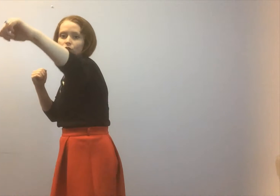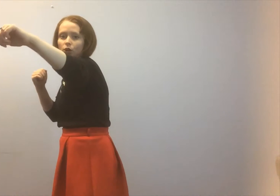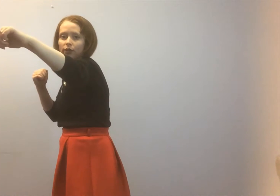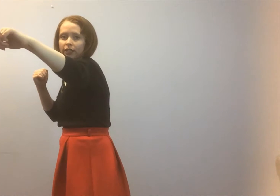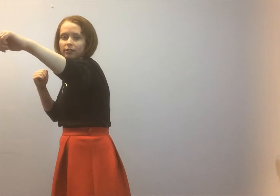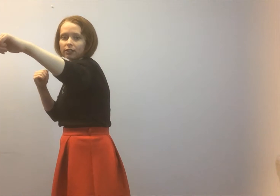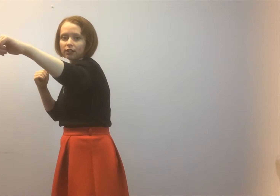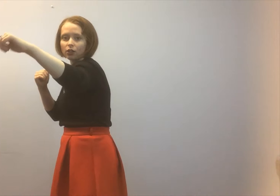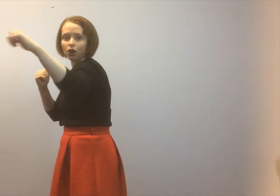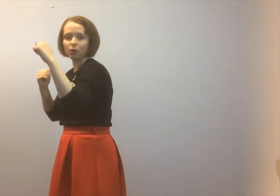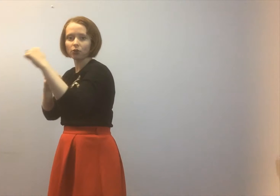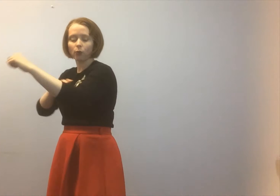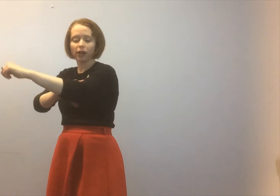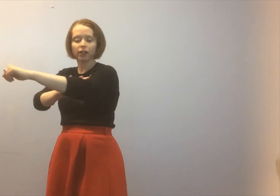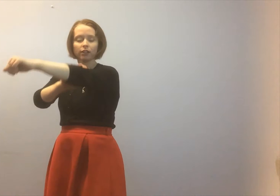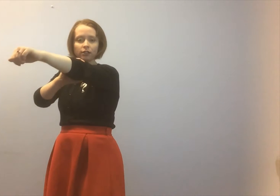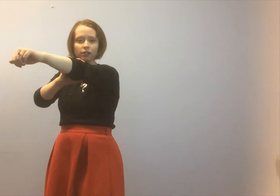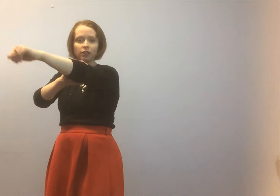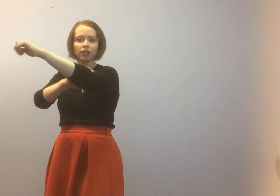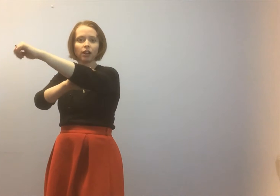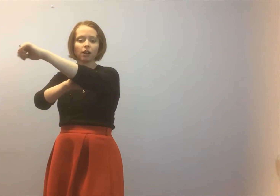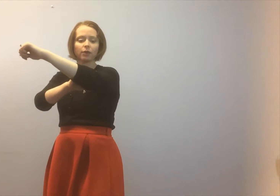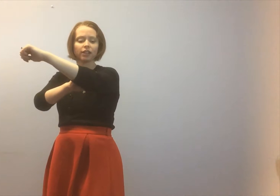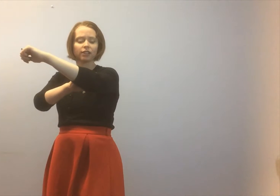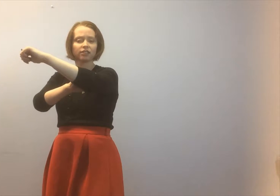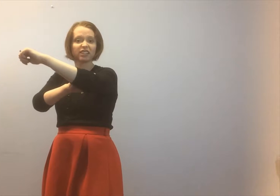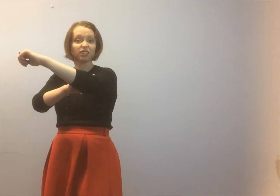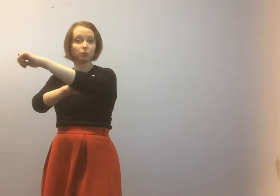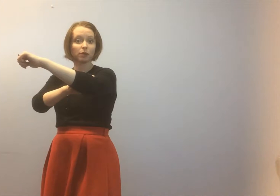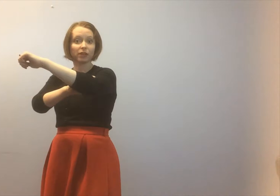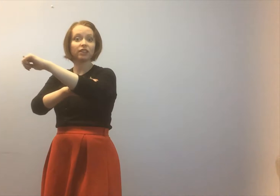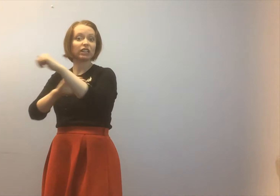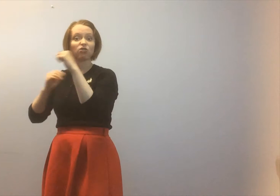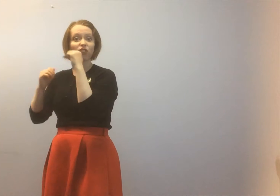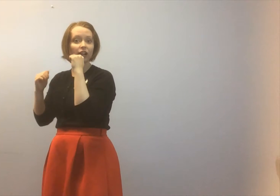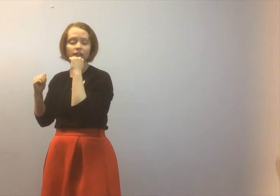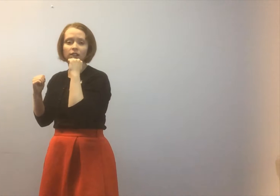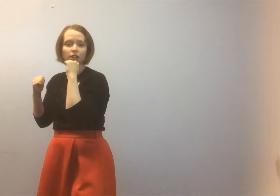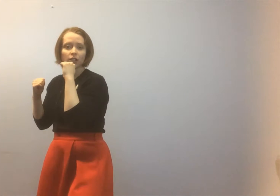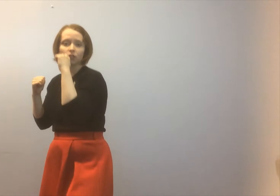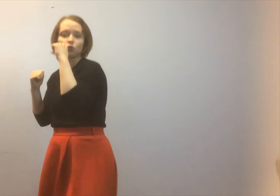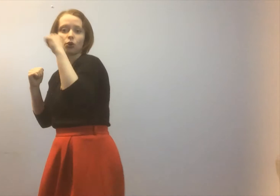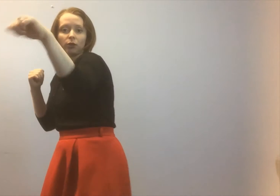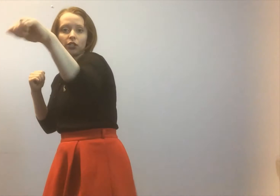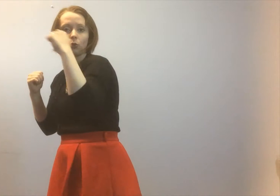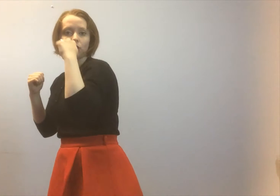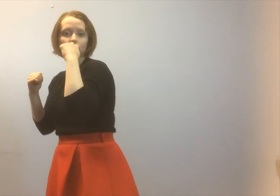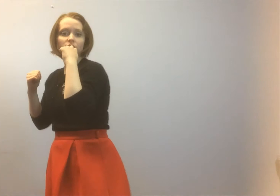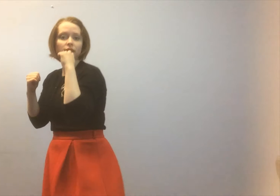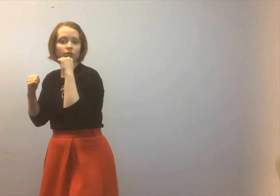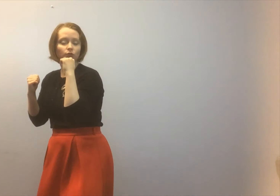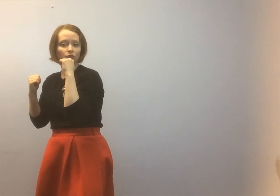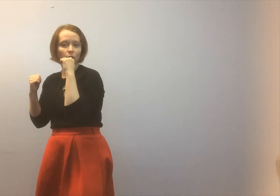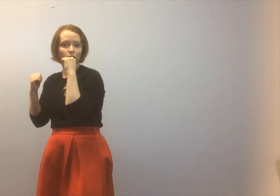you don't extend the arm all the way and it stays a little bit bent that's fine because normally you will use these for